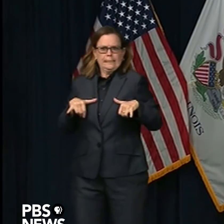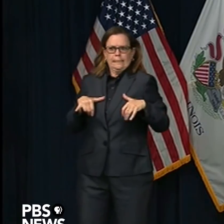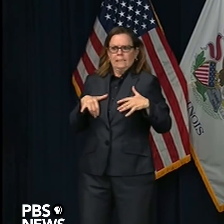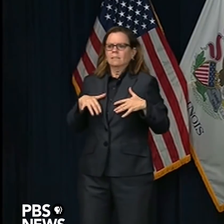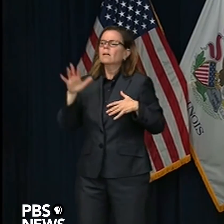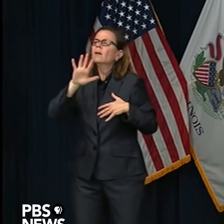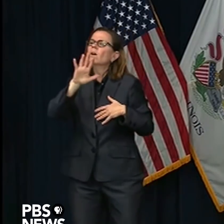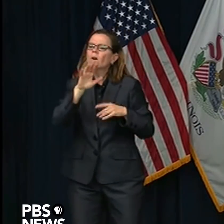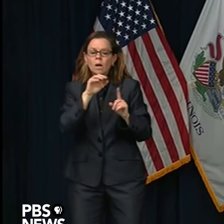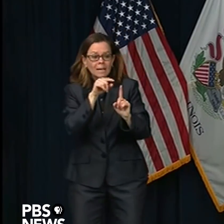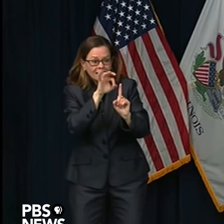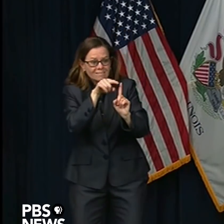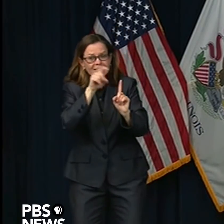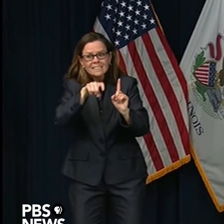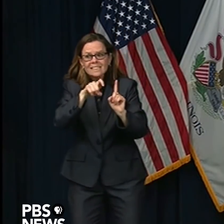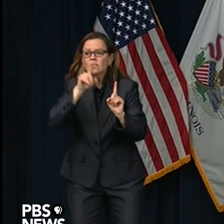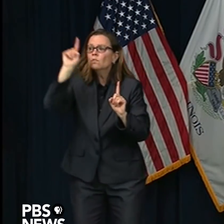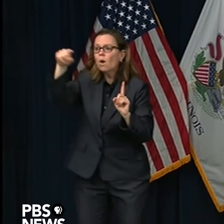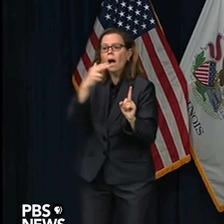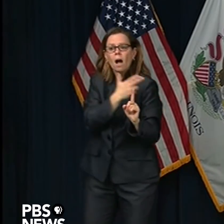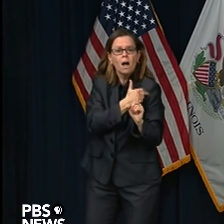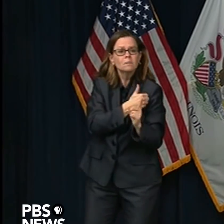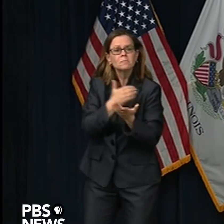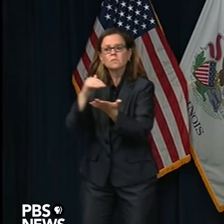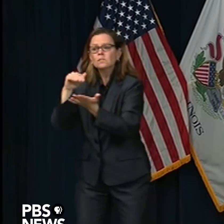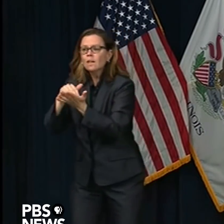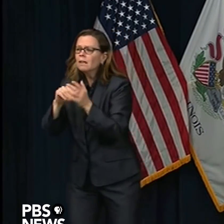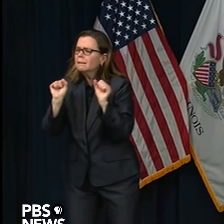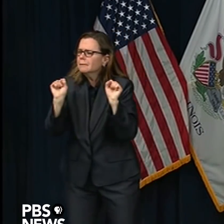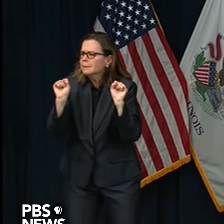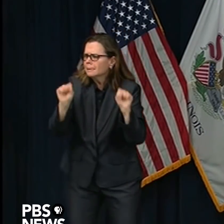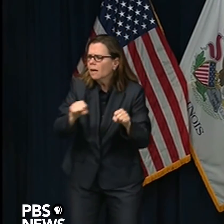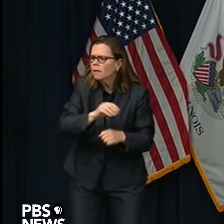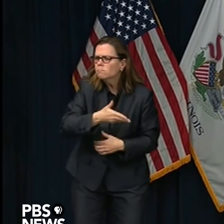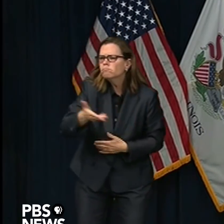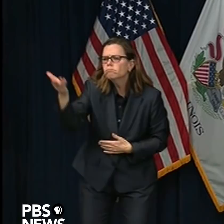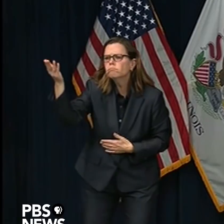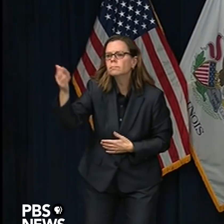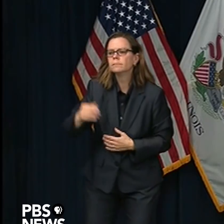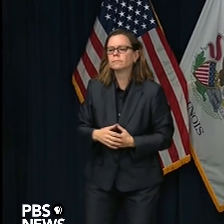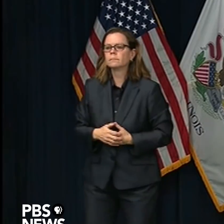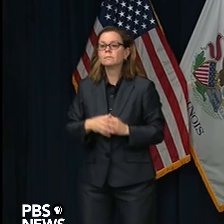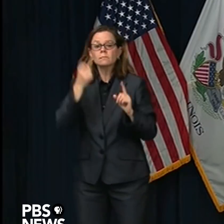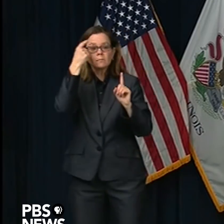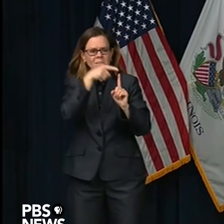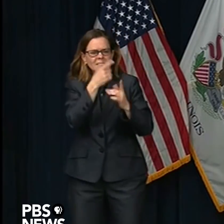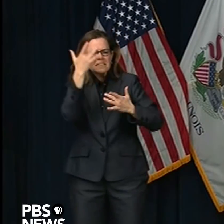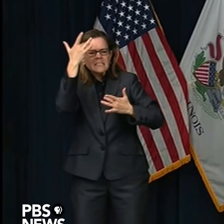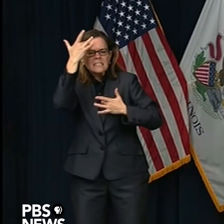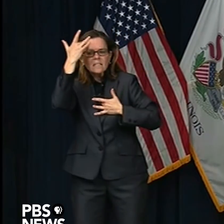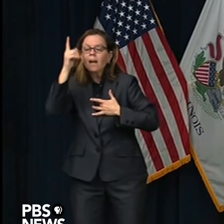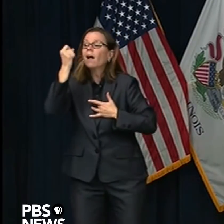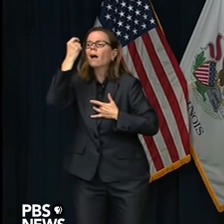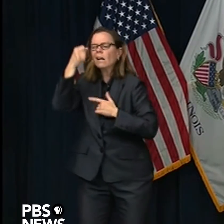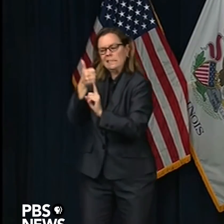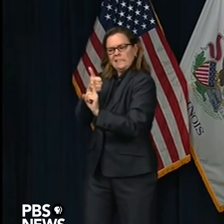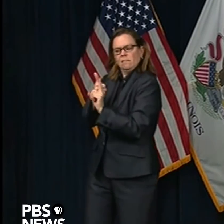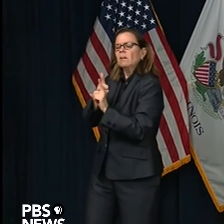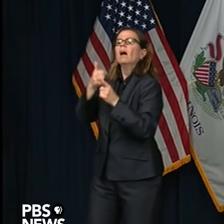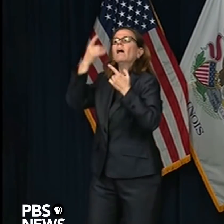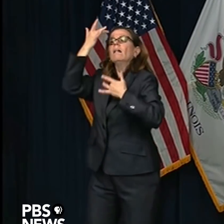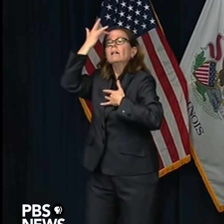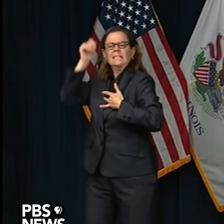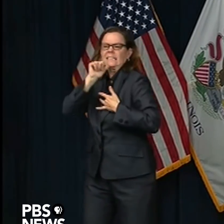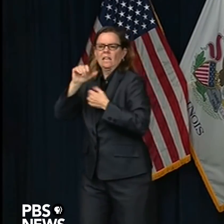ability and will take care of you. If you or a loved one is very sick or seem to be getting